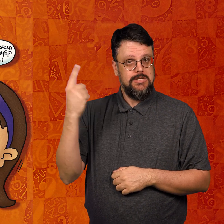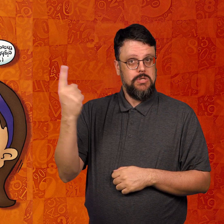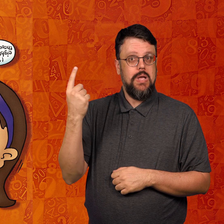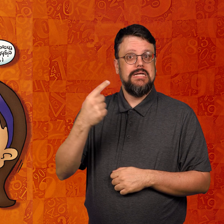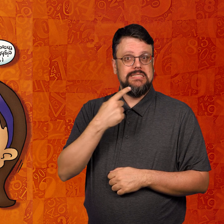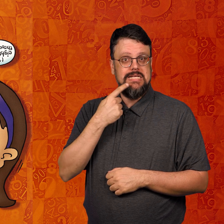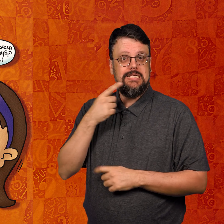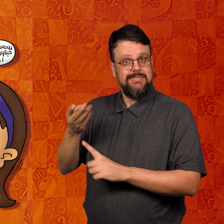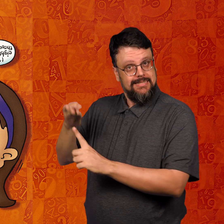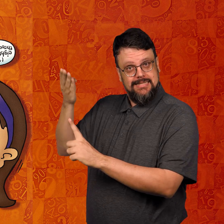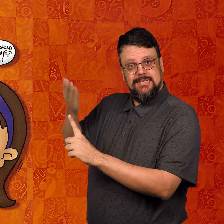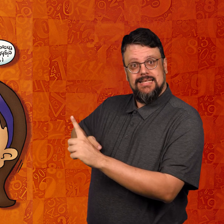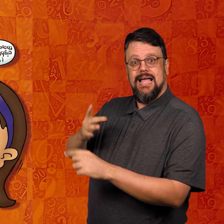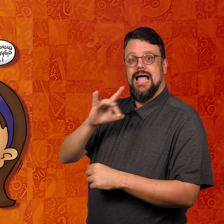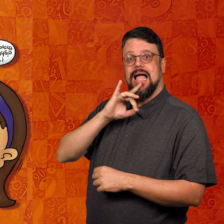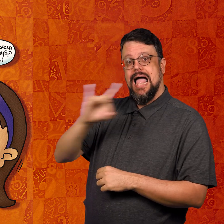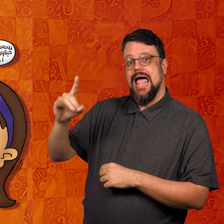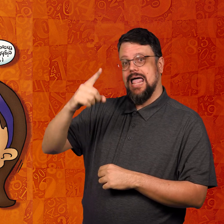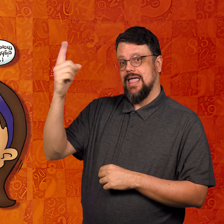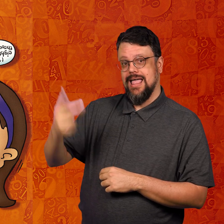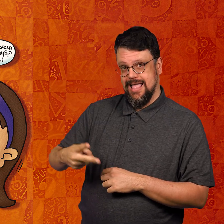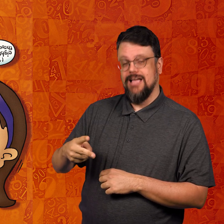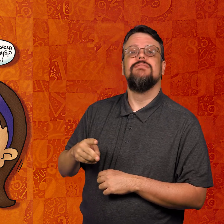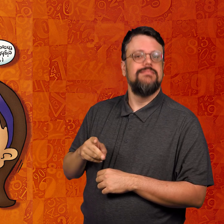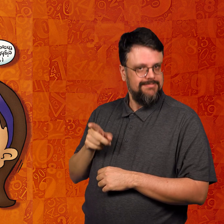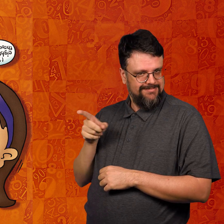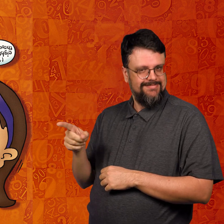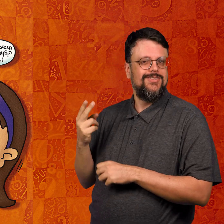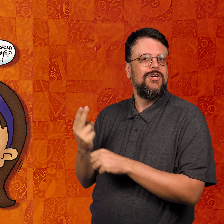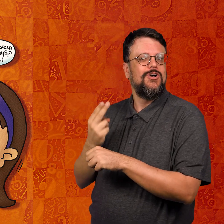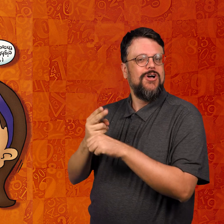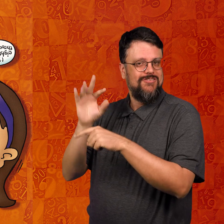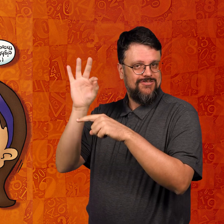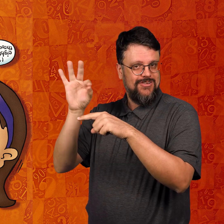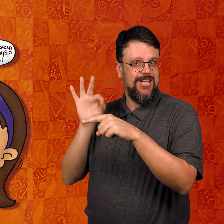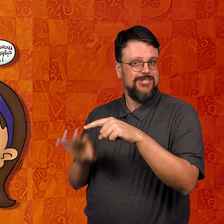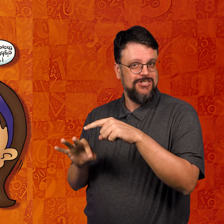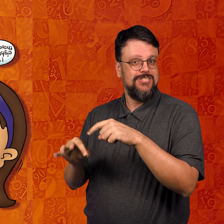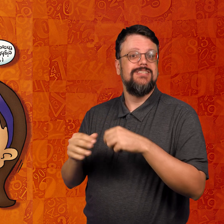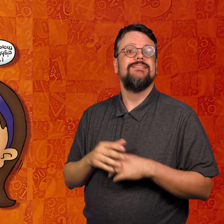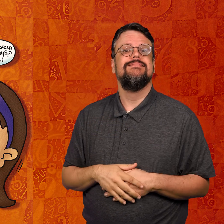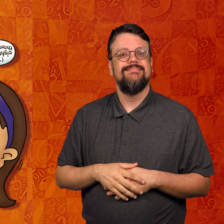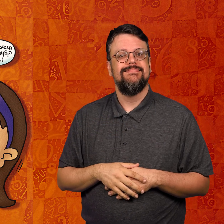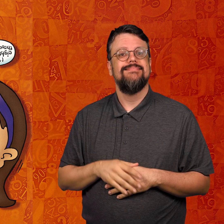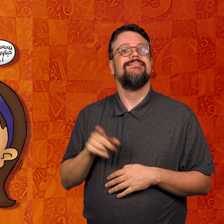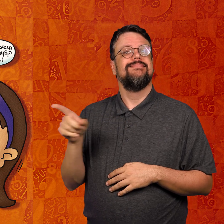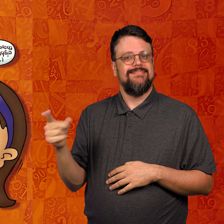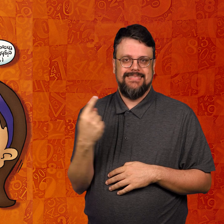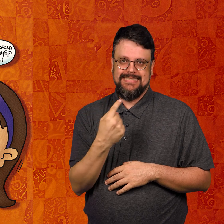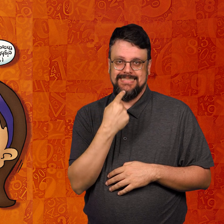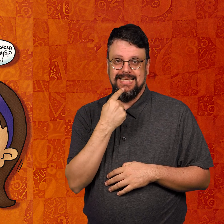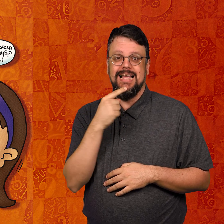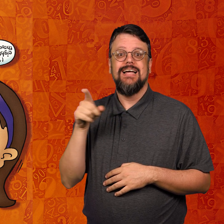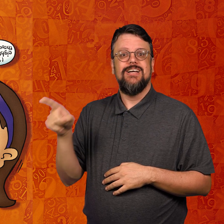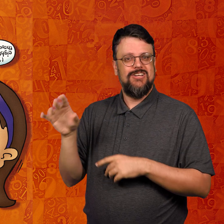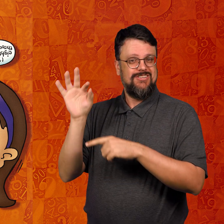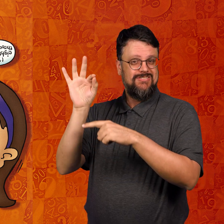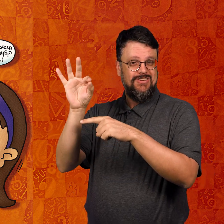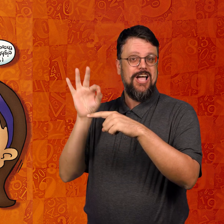someone says she is eight and a half years old, she is using a fraction. She's saying that she is